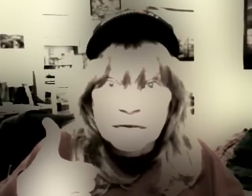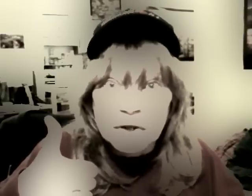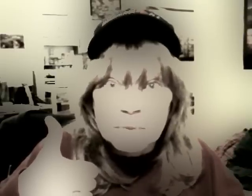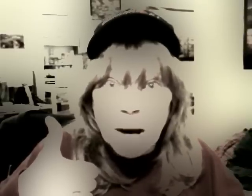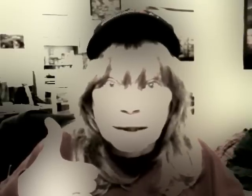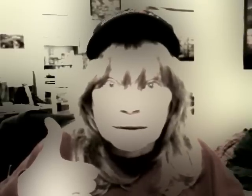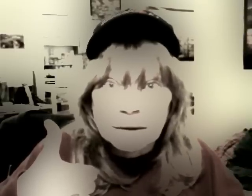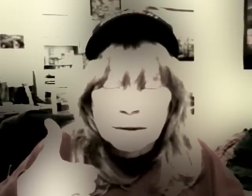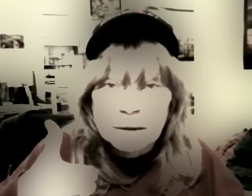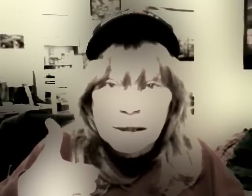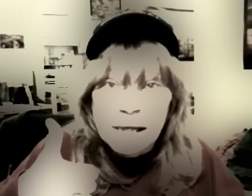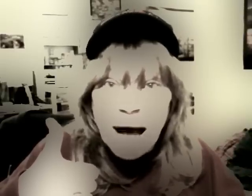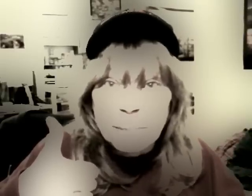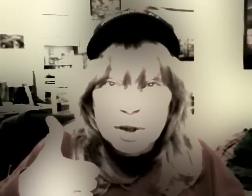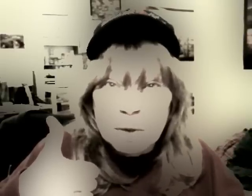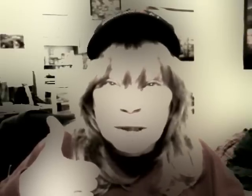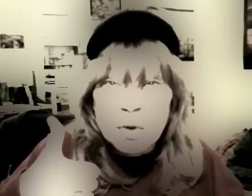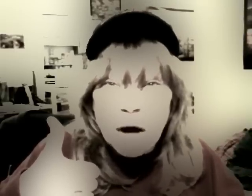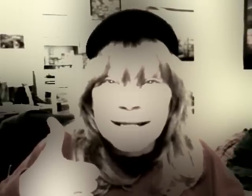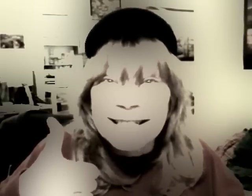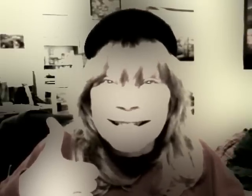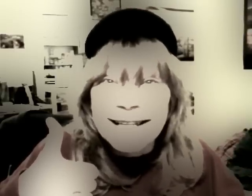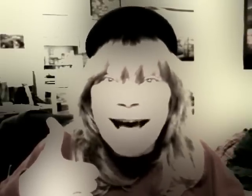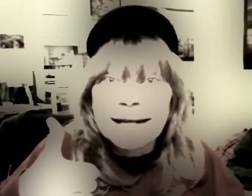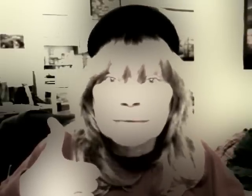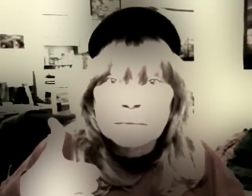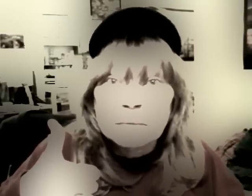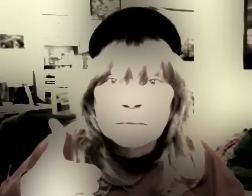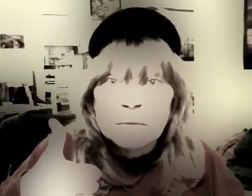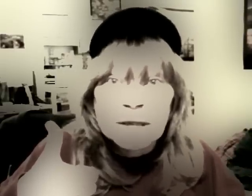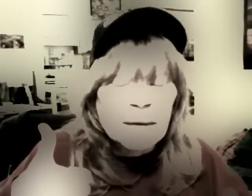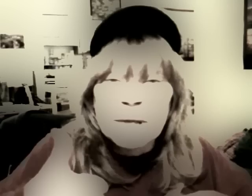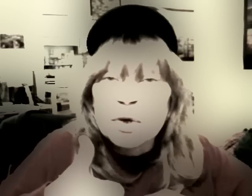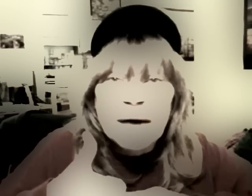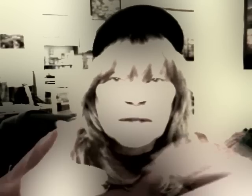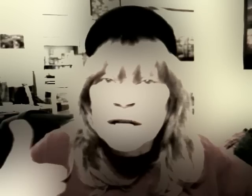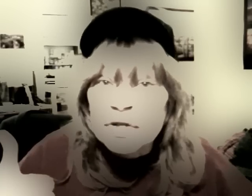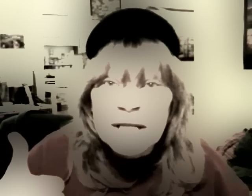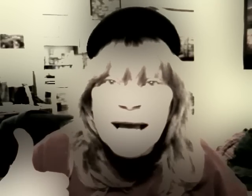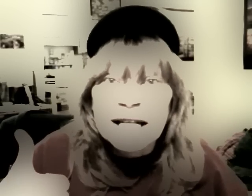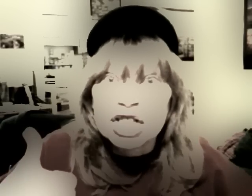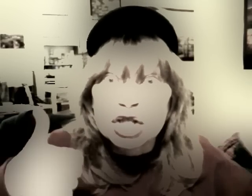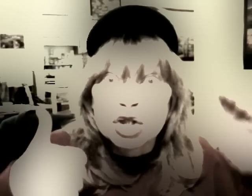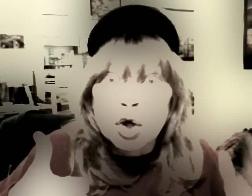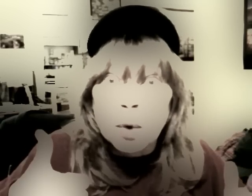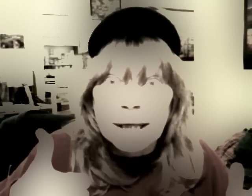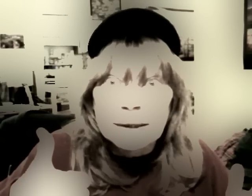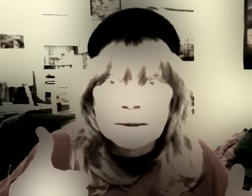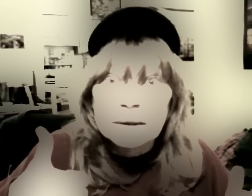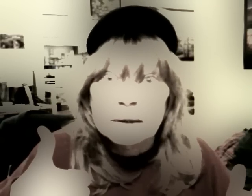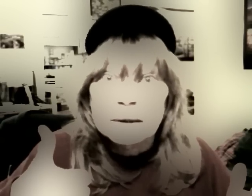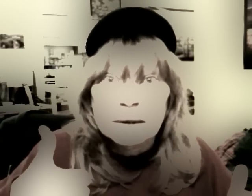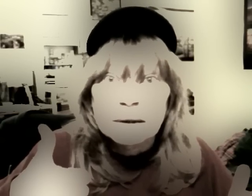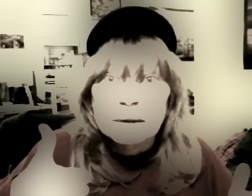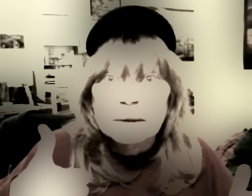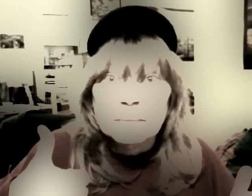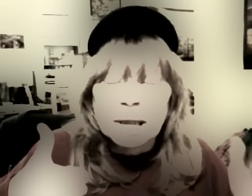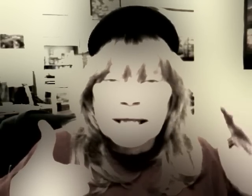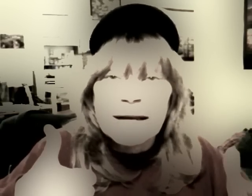first part. I'm presuming you already did that. Doesn't mean you have to understand it. Just do it. Believe he